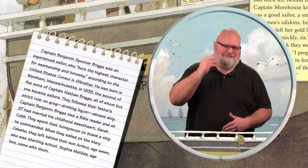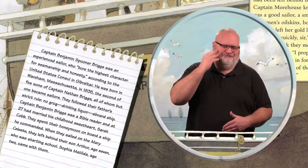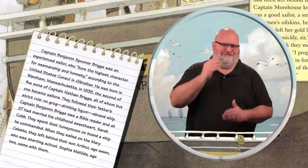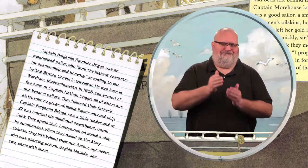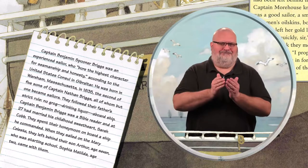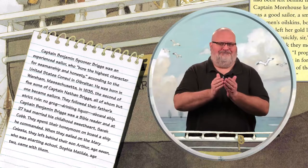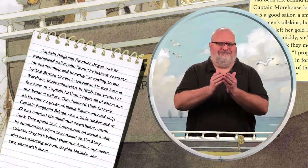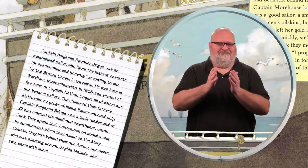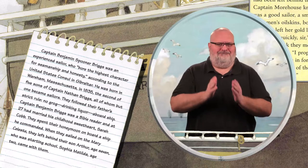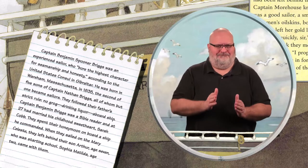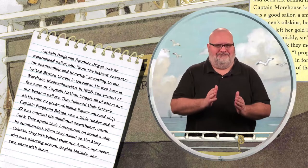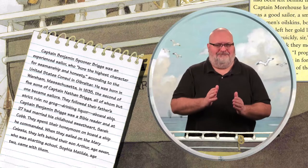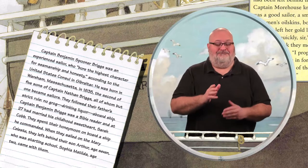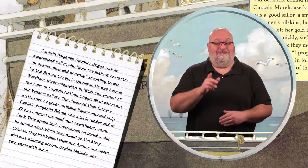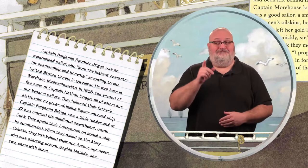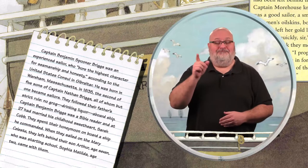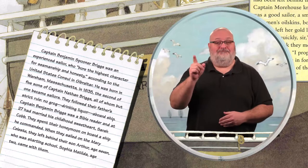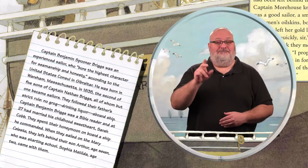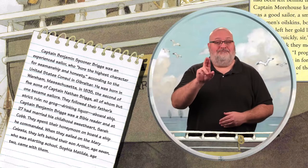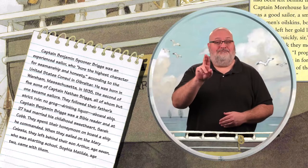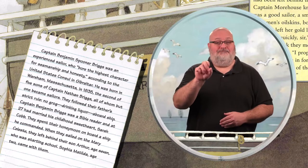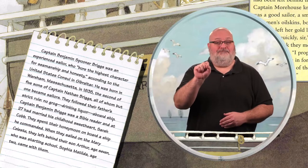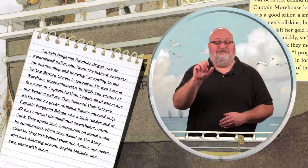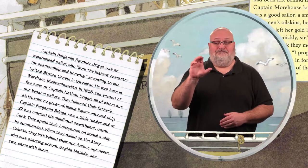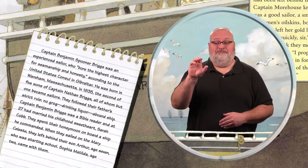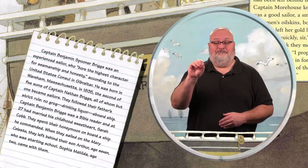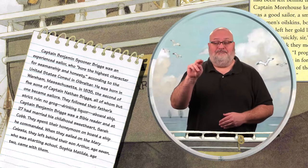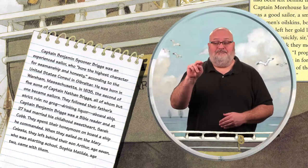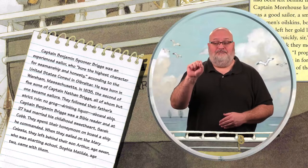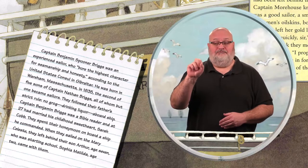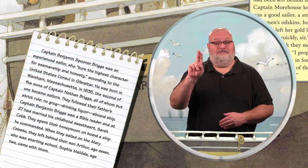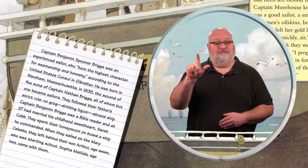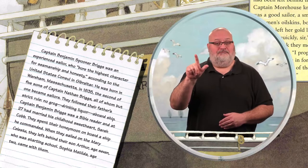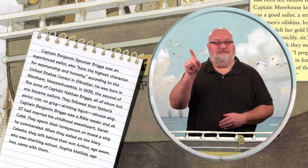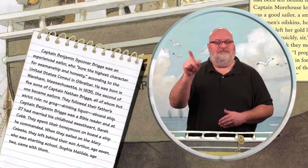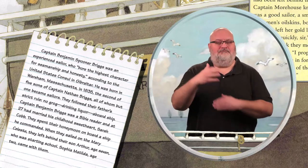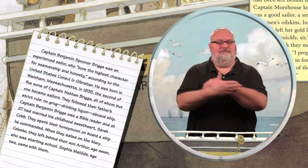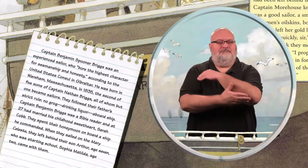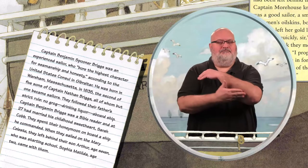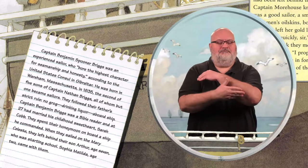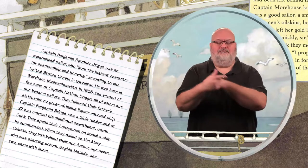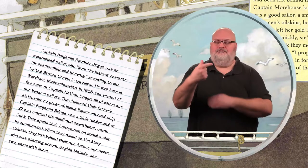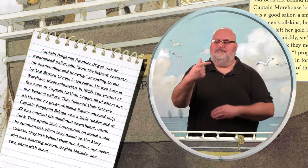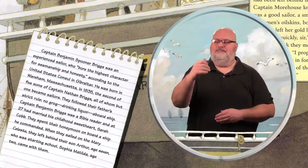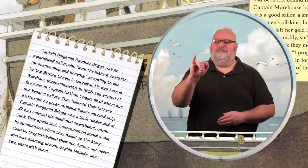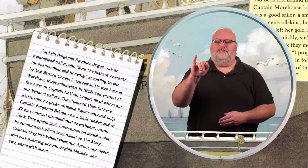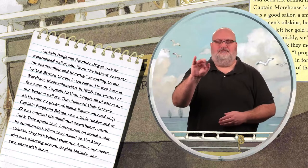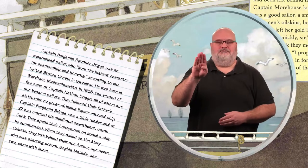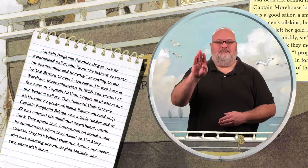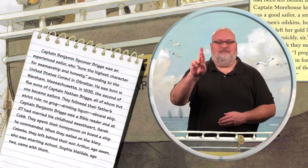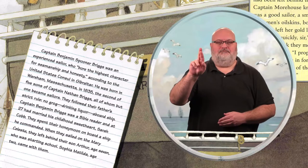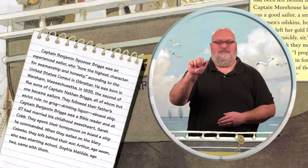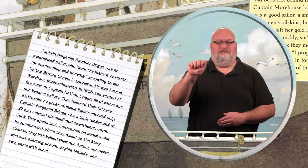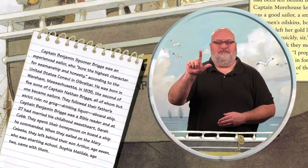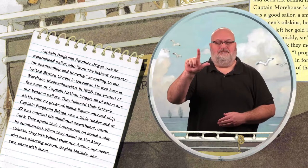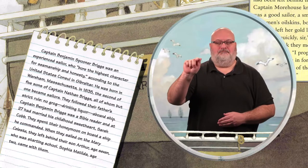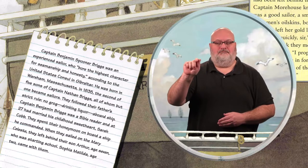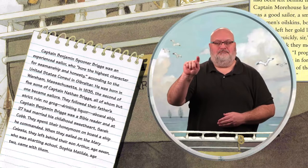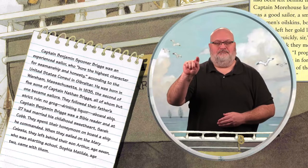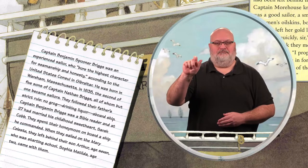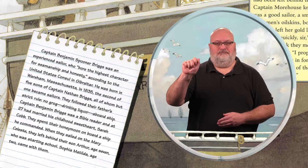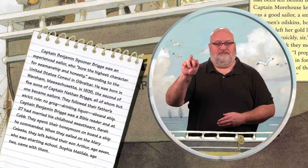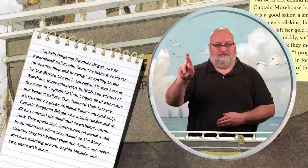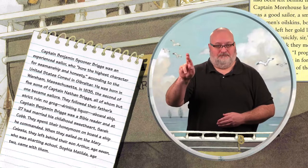Captain Benjamin Spooner Briggs was an Experian sailor who bore the highest character for seamanship and